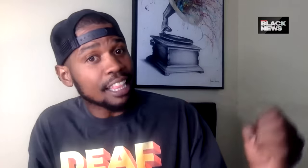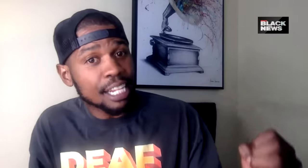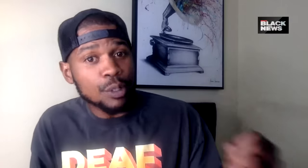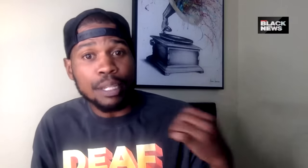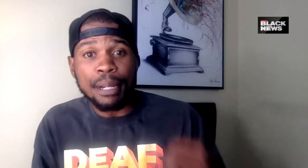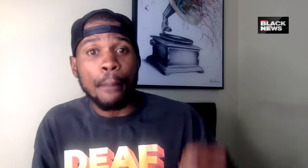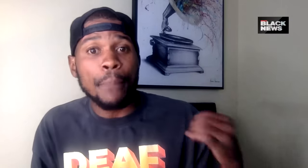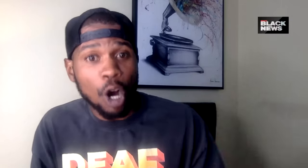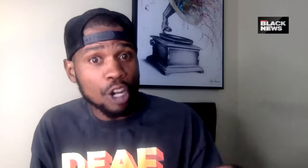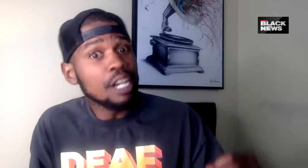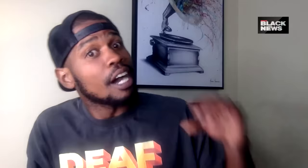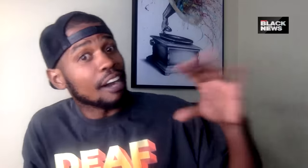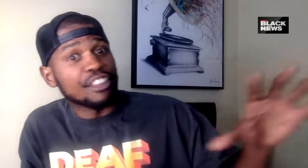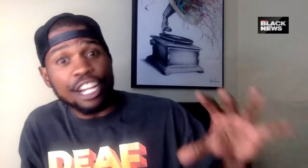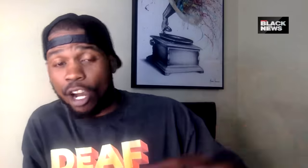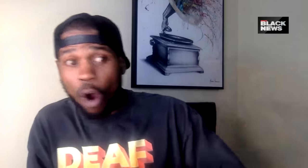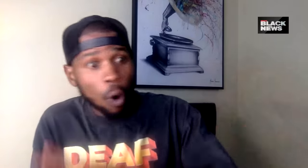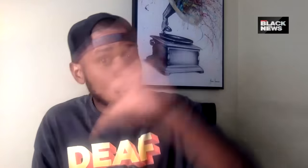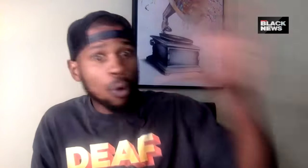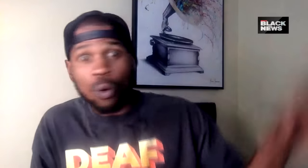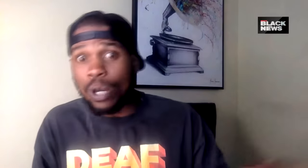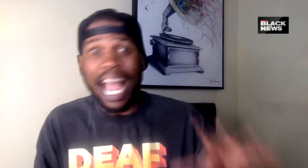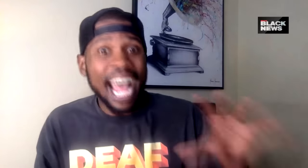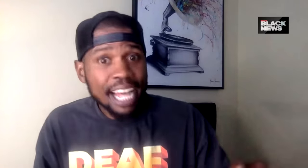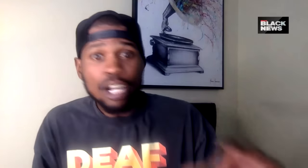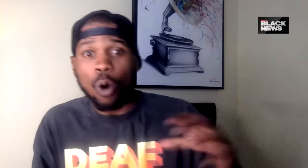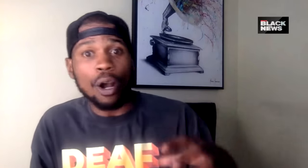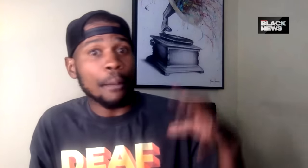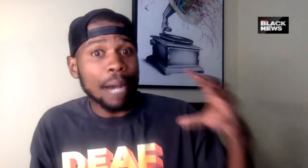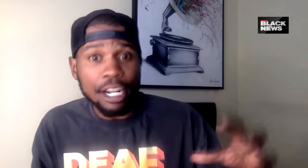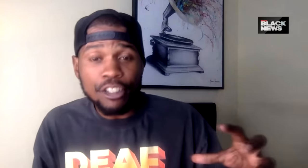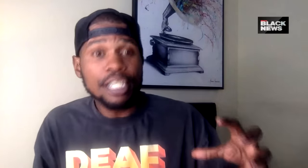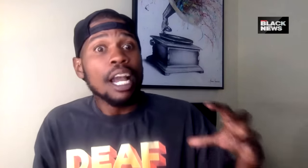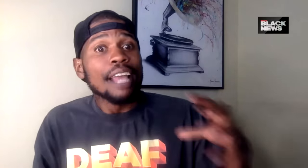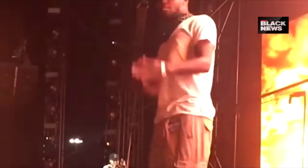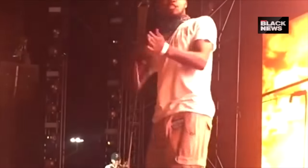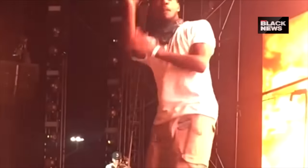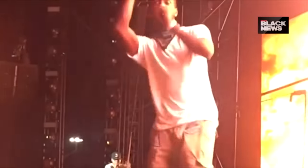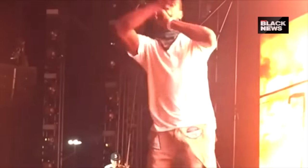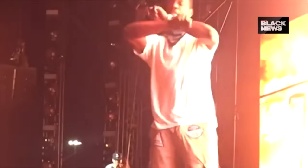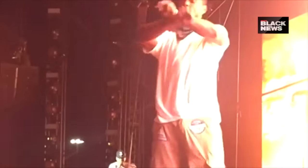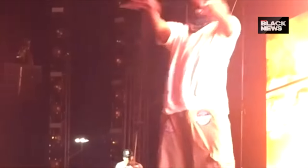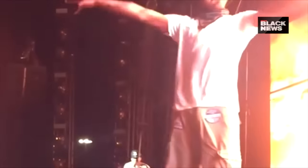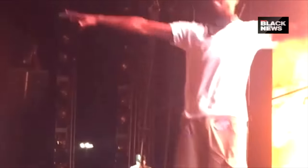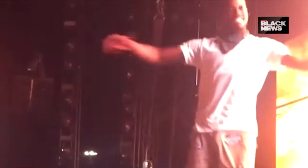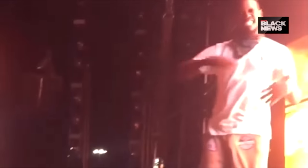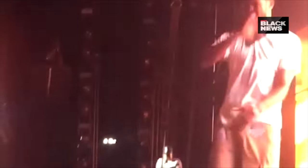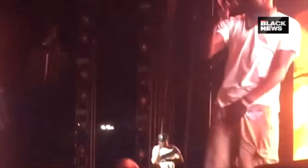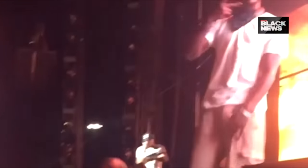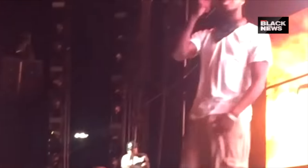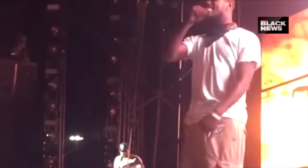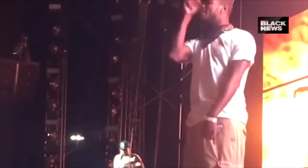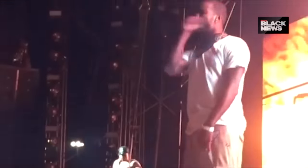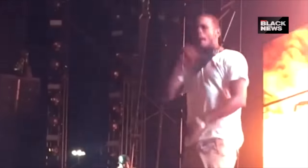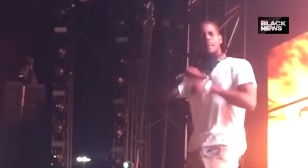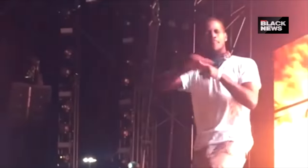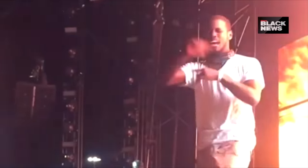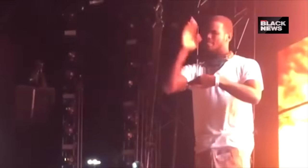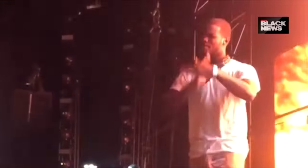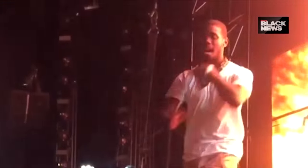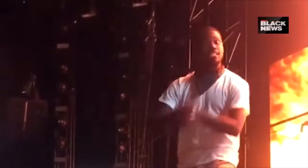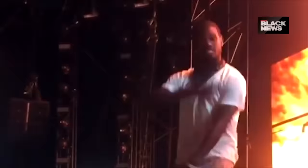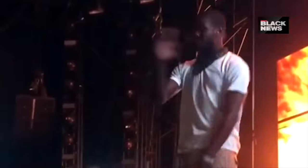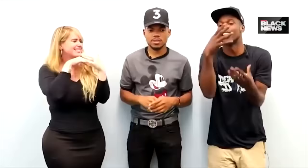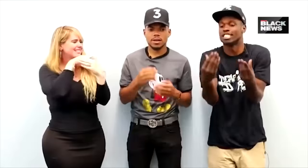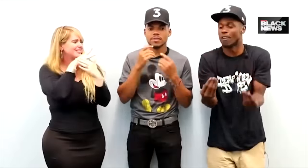want sign language to be a part of their whole act or commodity. They see something that fits it more, which makes